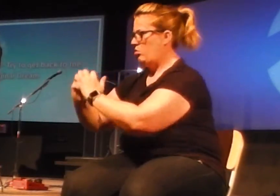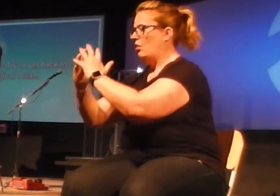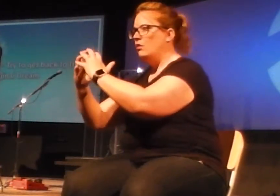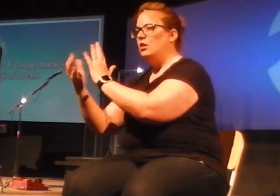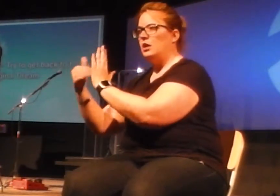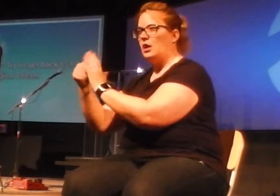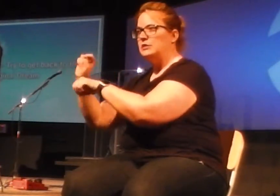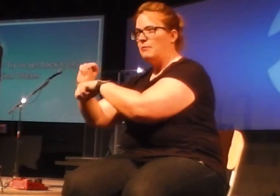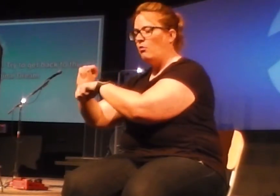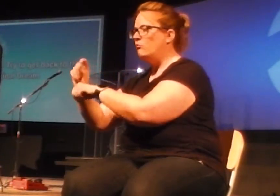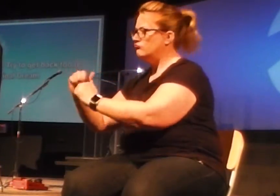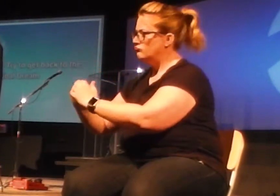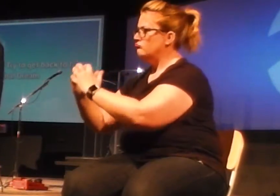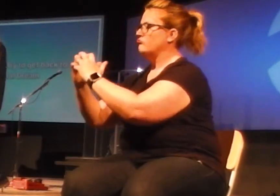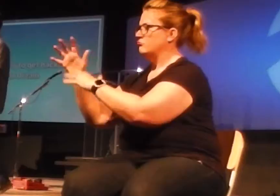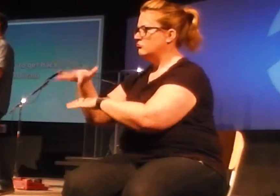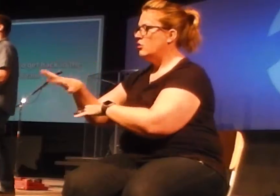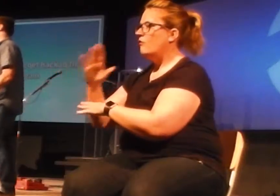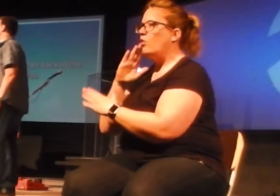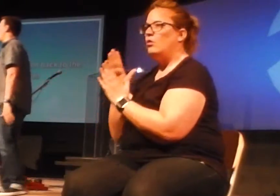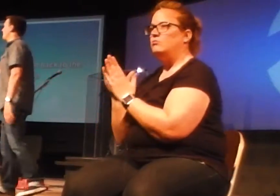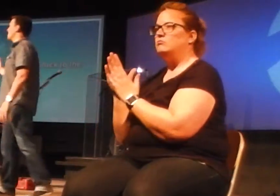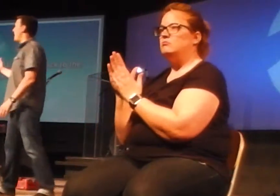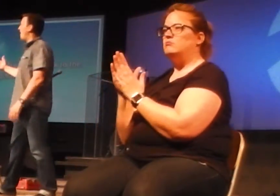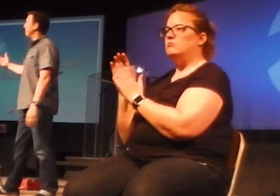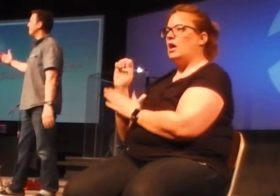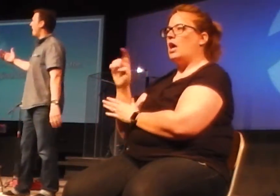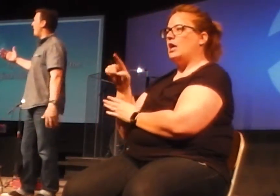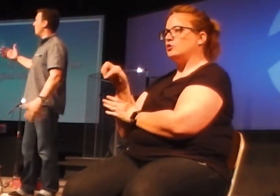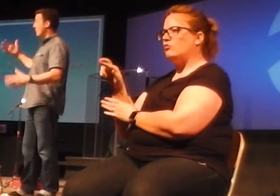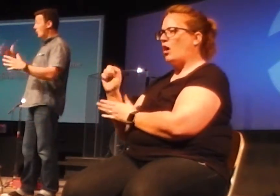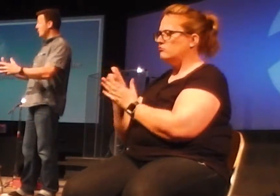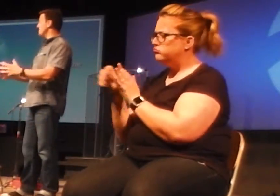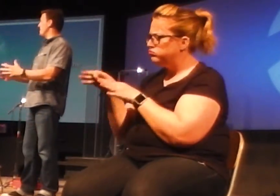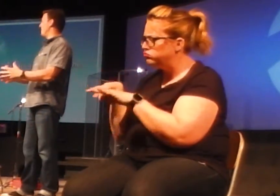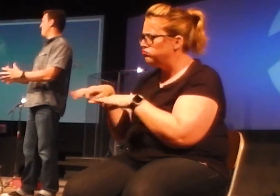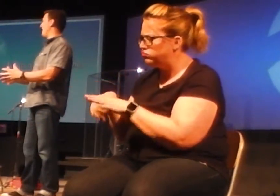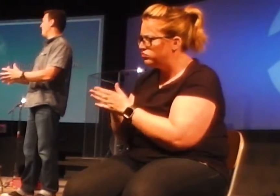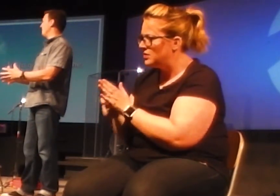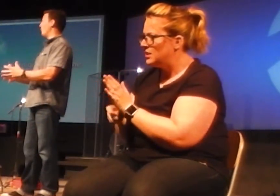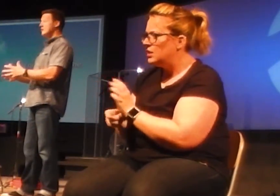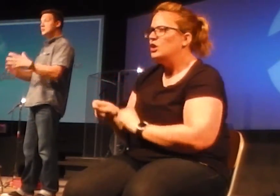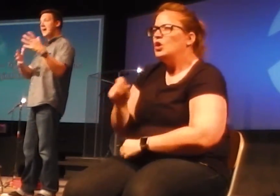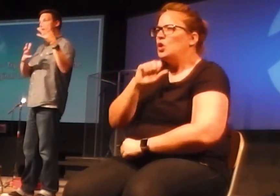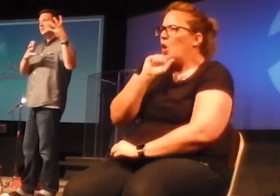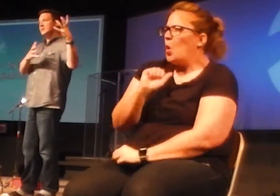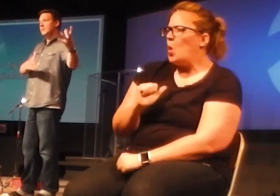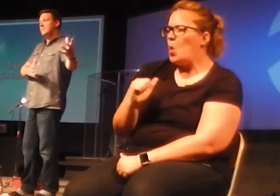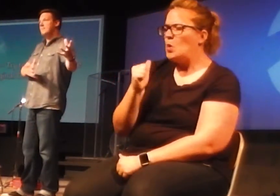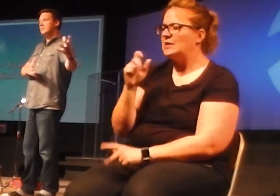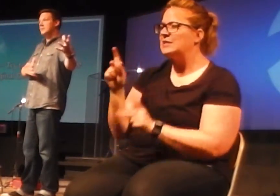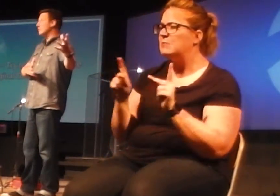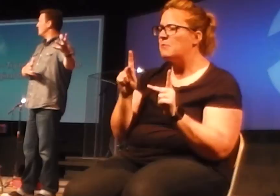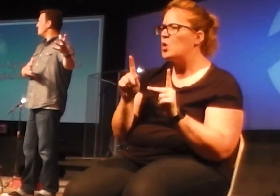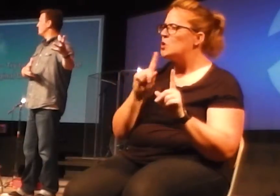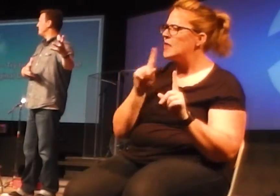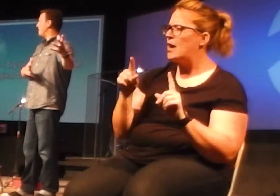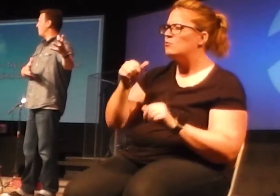in the book of Ezra. There's this verse that talks about how the oldest of them, the ones who actually remembered the original temple